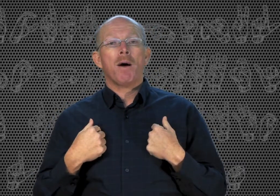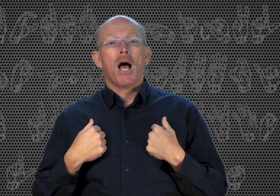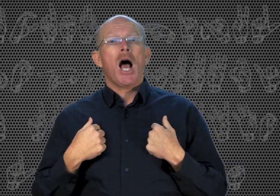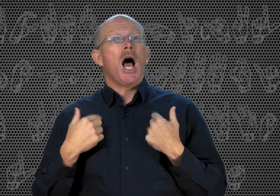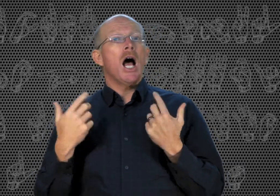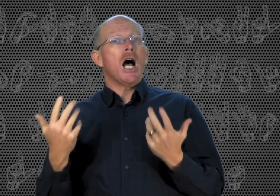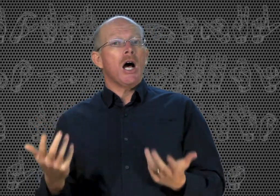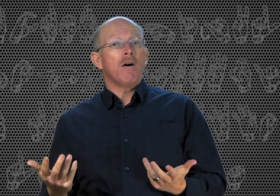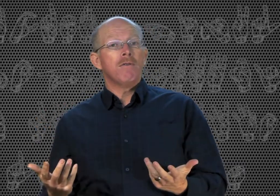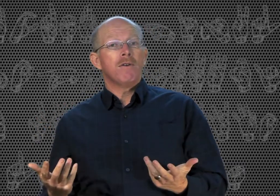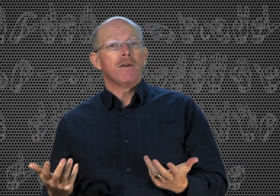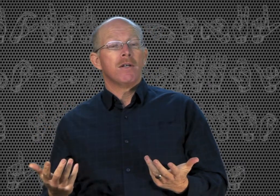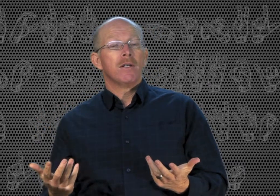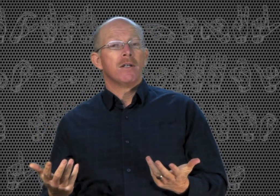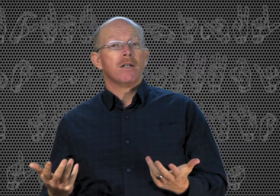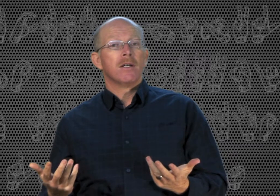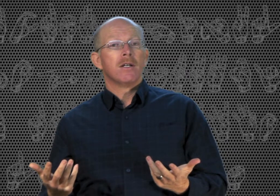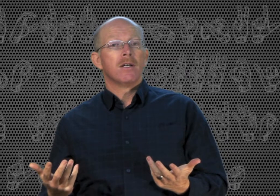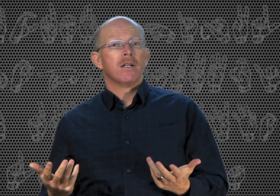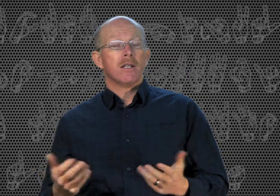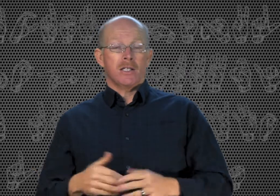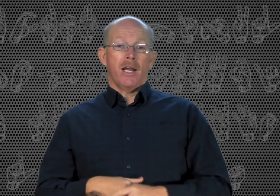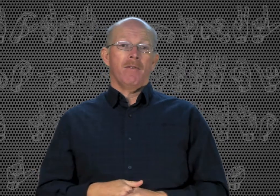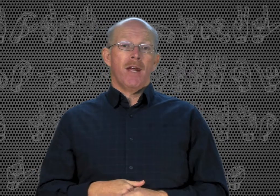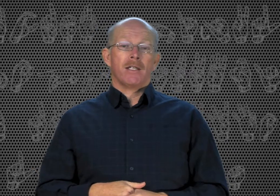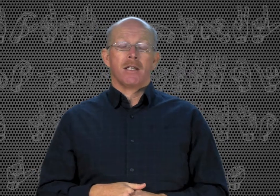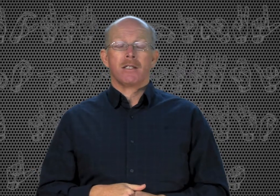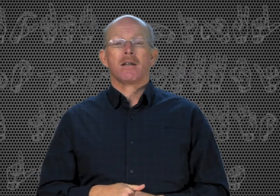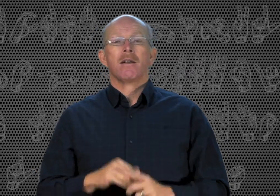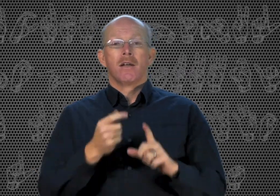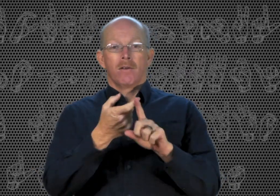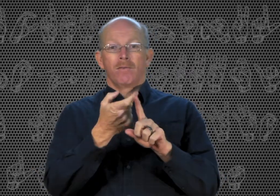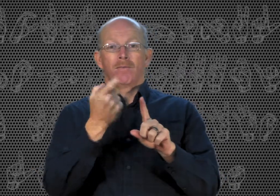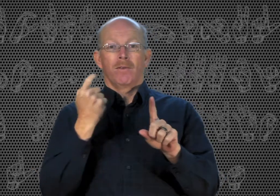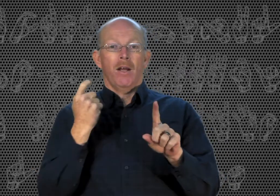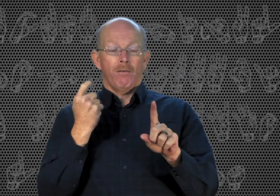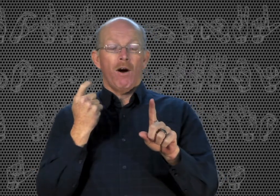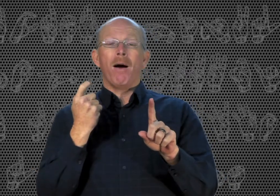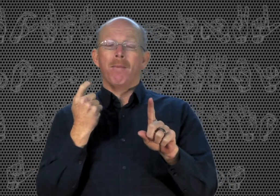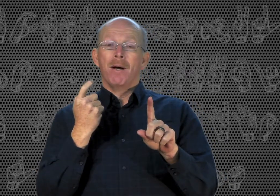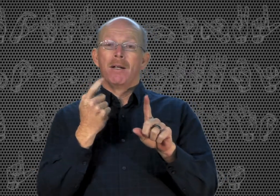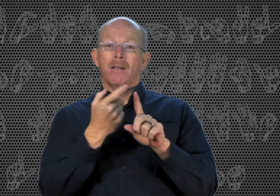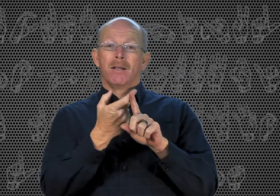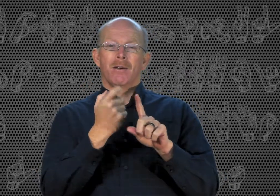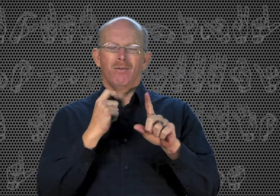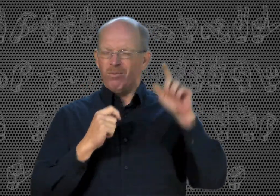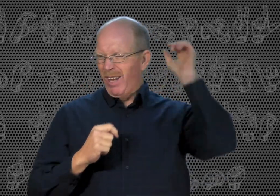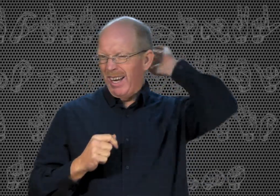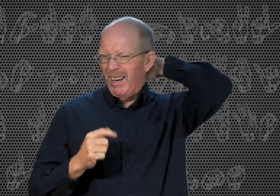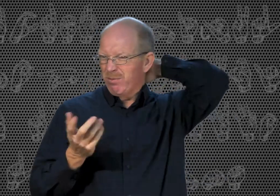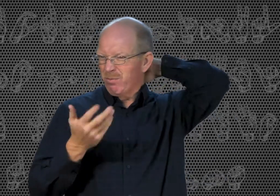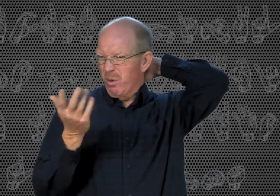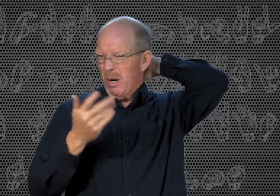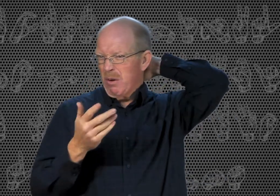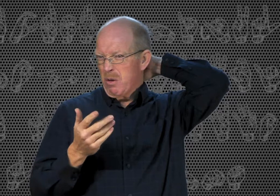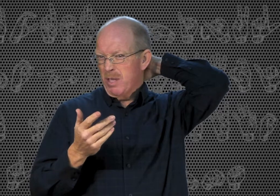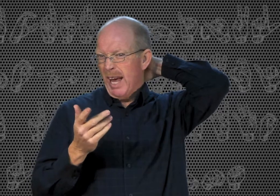of the state of Texas. From. Again, we don't use that